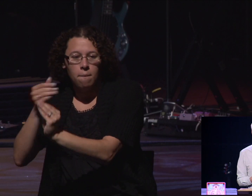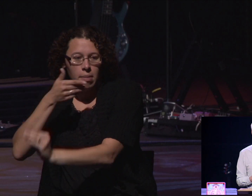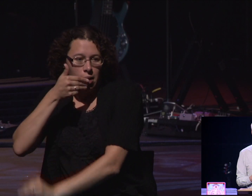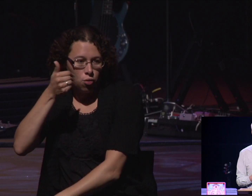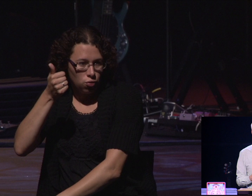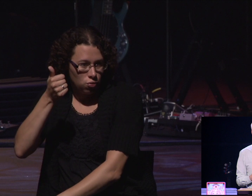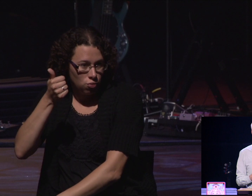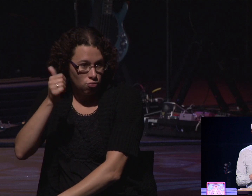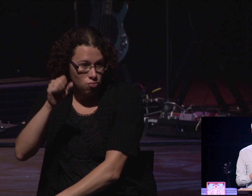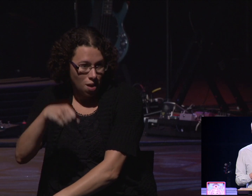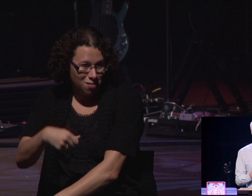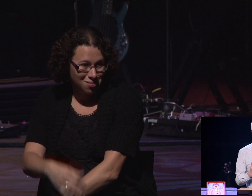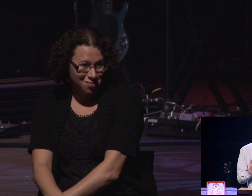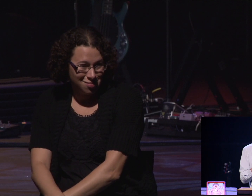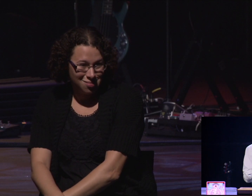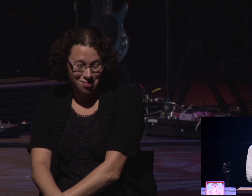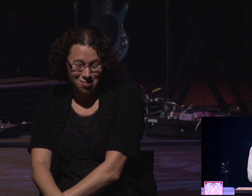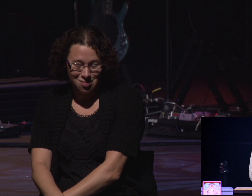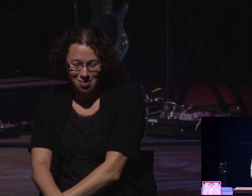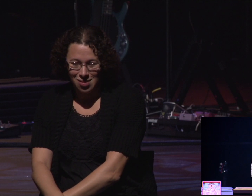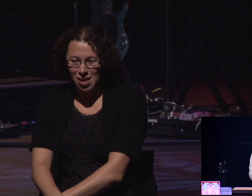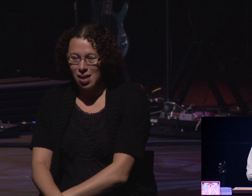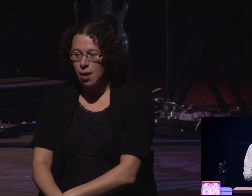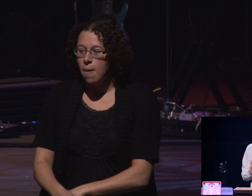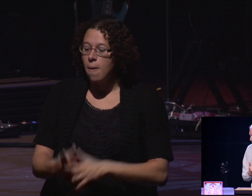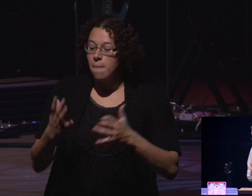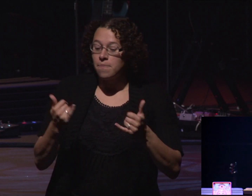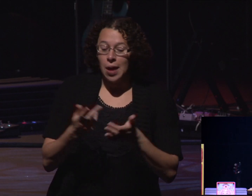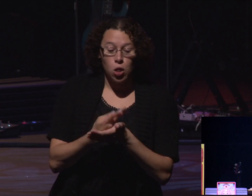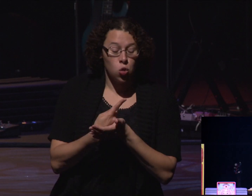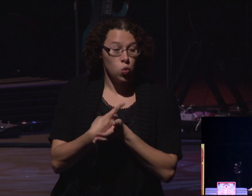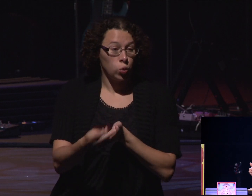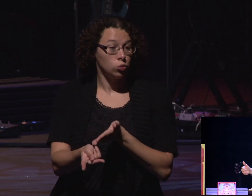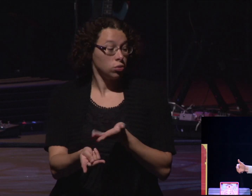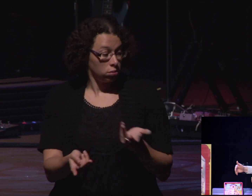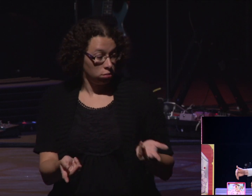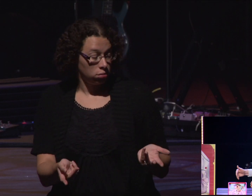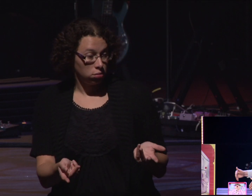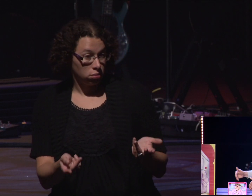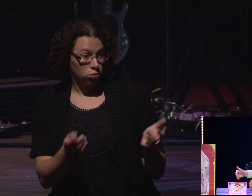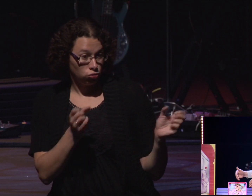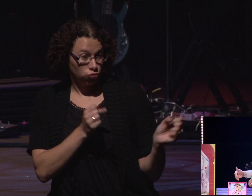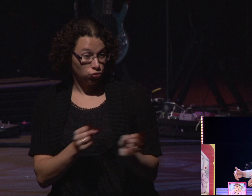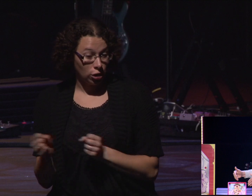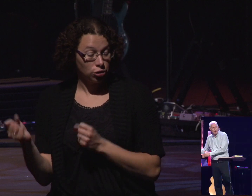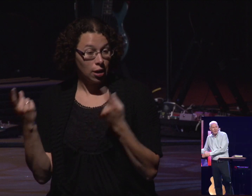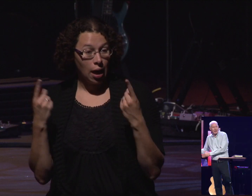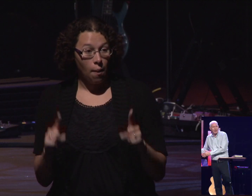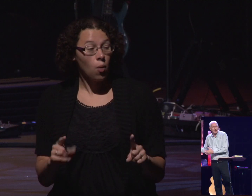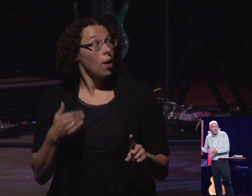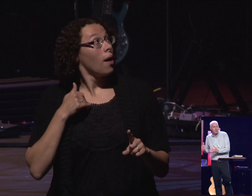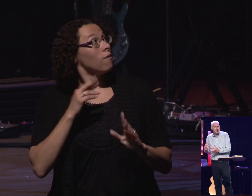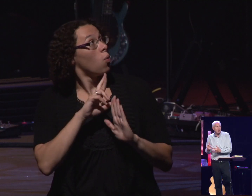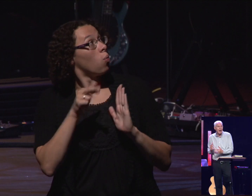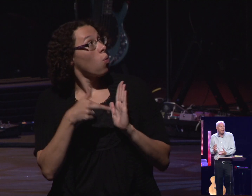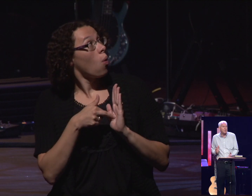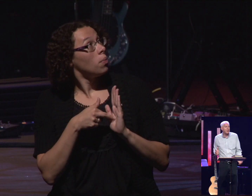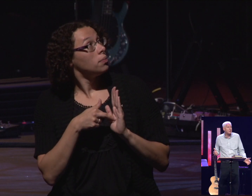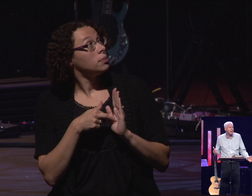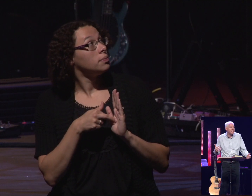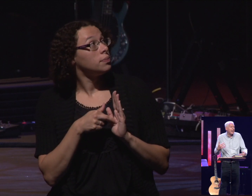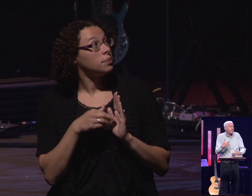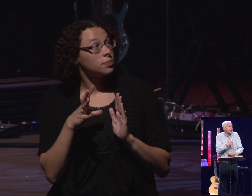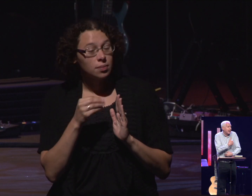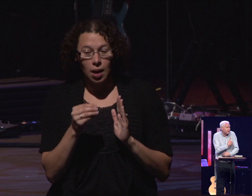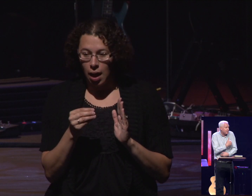recognize my own. Now the other losing strategy is we actually take the role of cavity Sam and we've got all these issues and problems